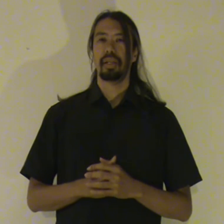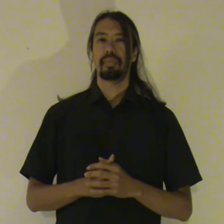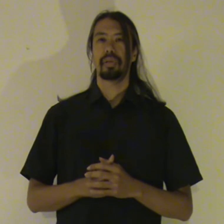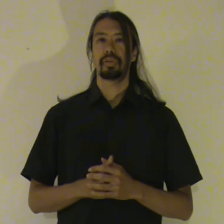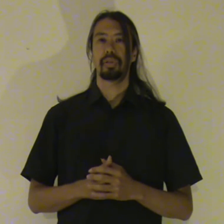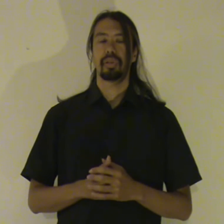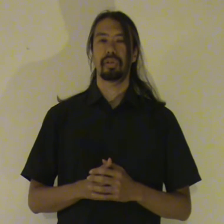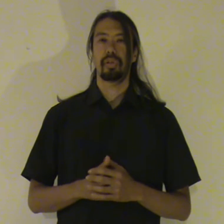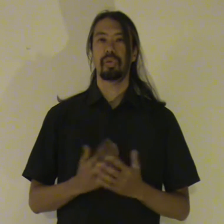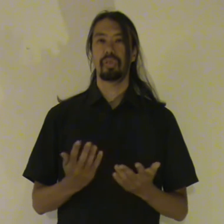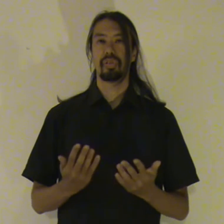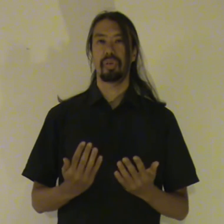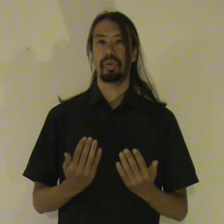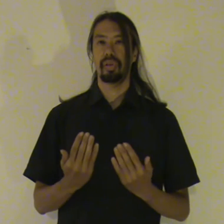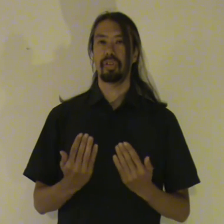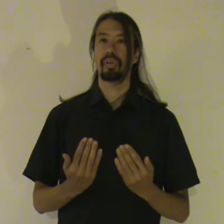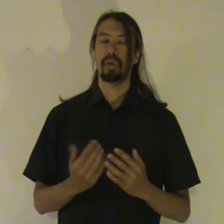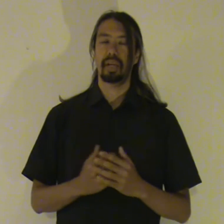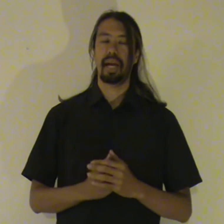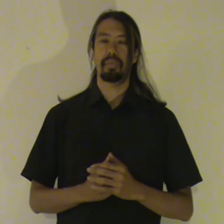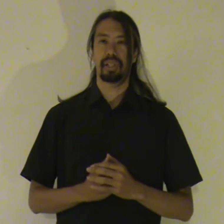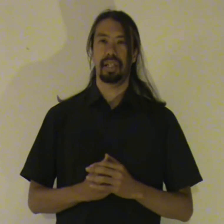Because you are not used to the symbolic language yet.